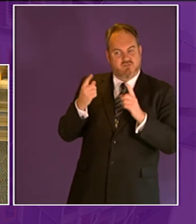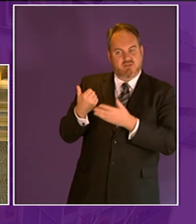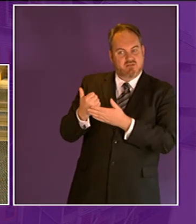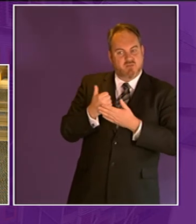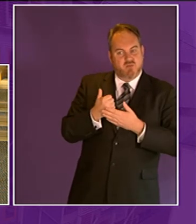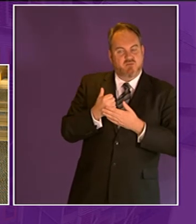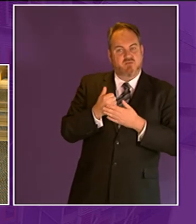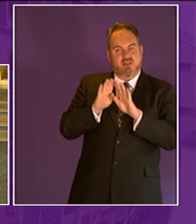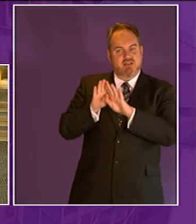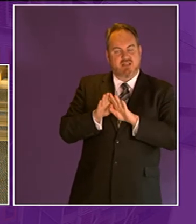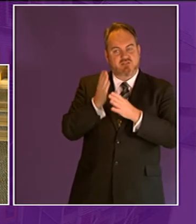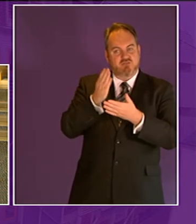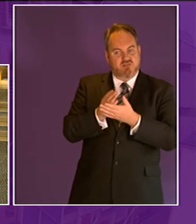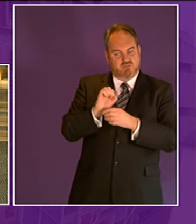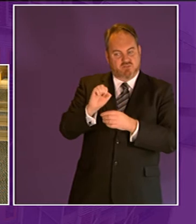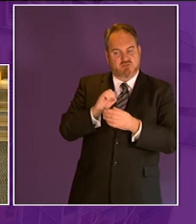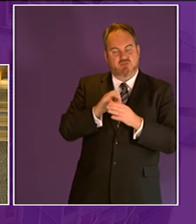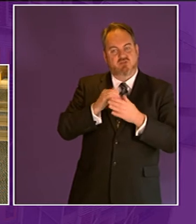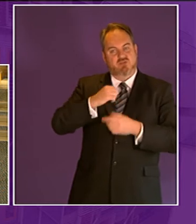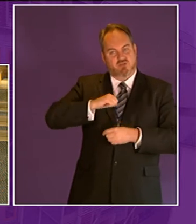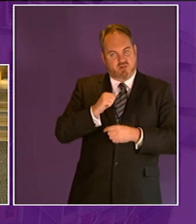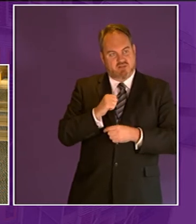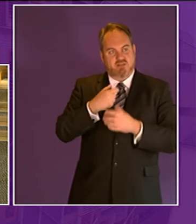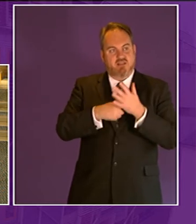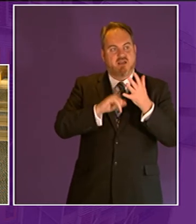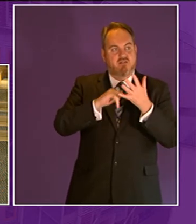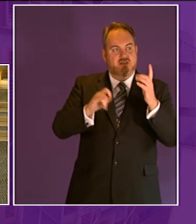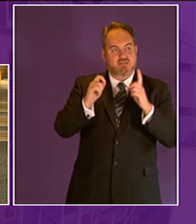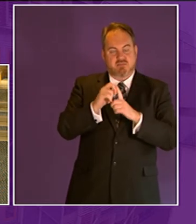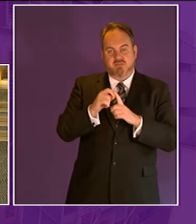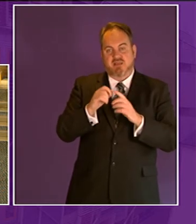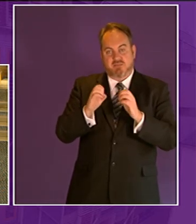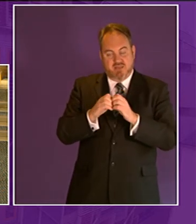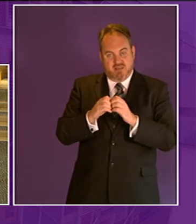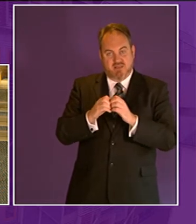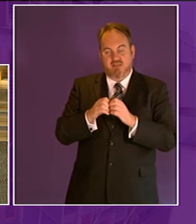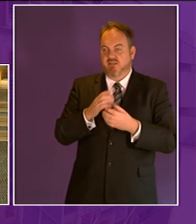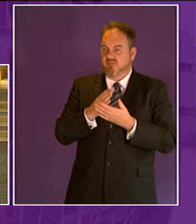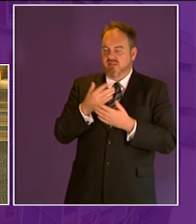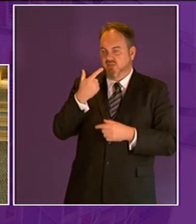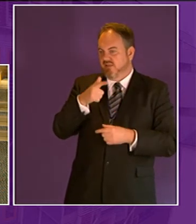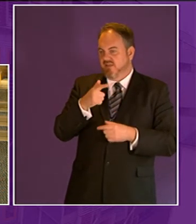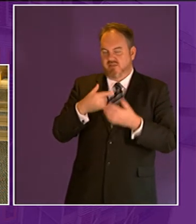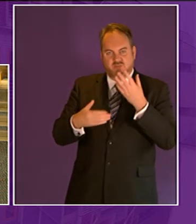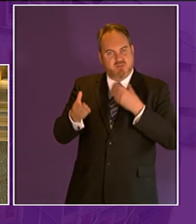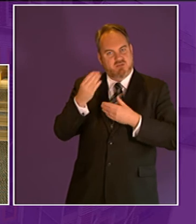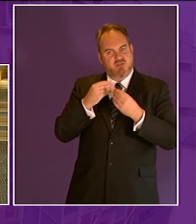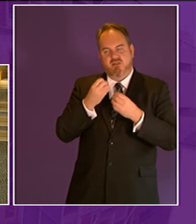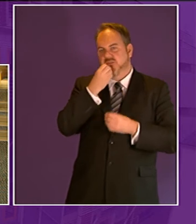for scotland and rspb scotland who both be mentioned provide to schools looking to learn in beautiful and inspiring settings so the